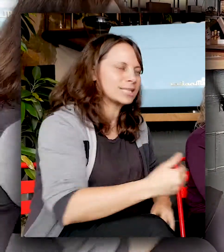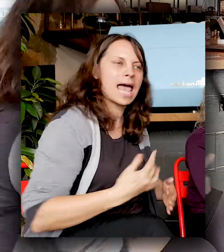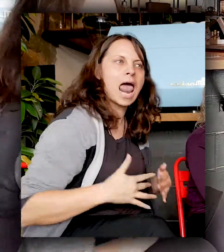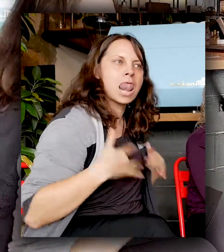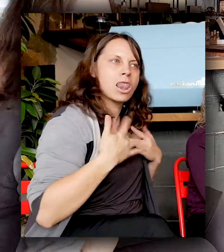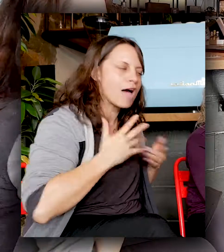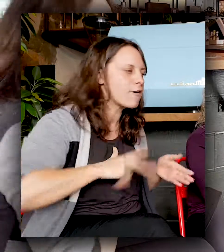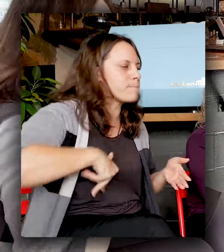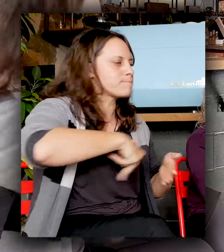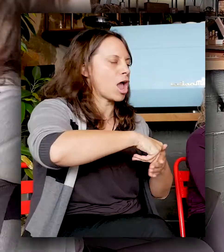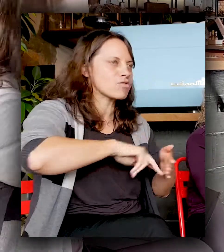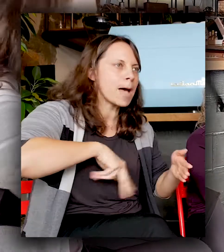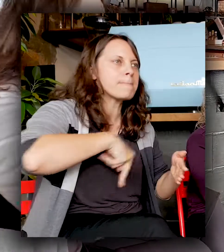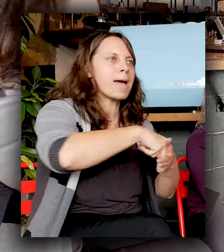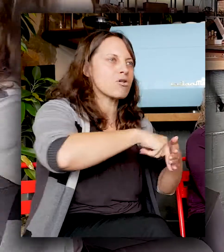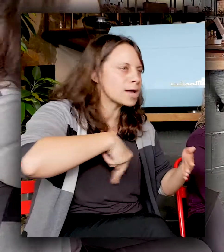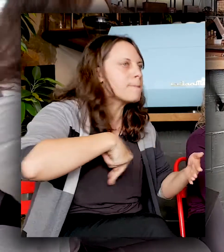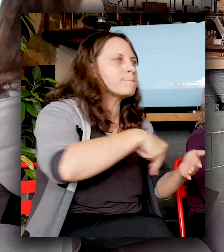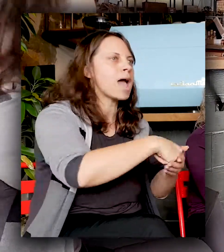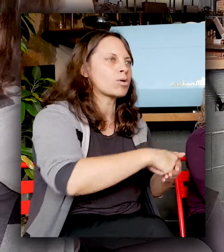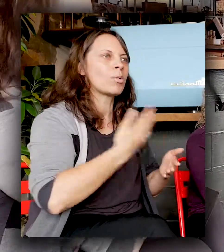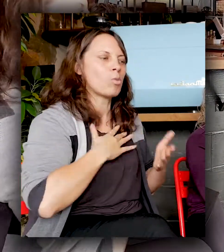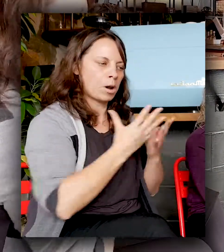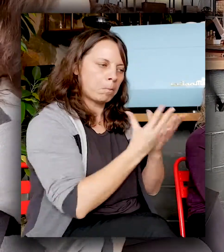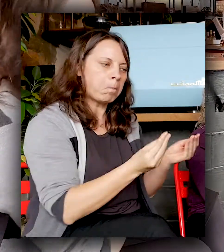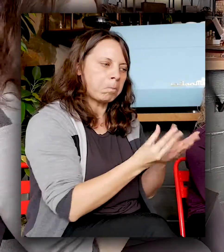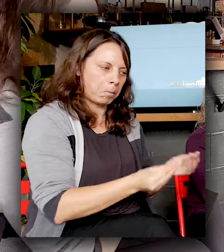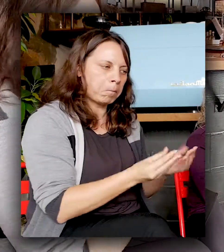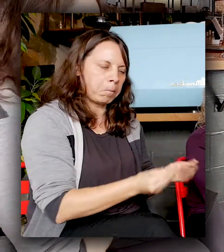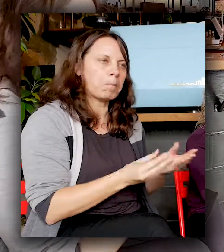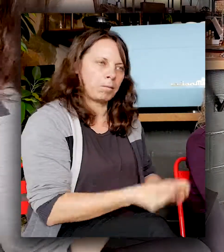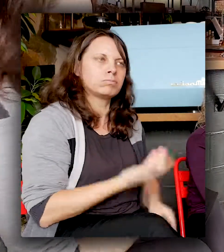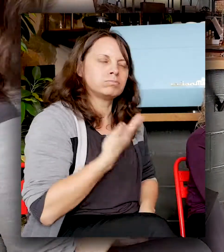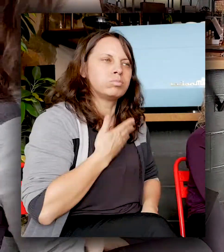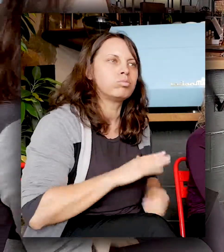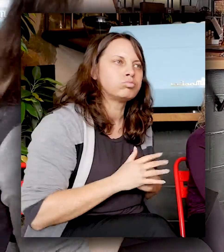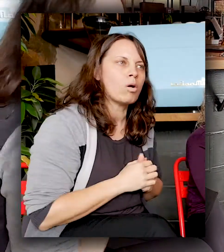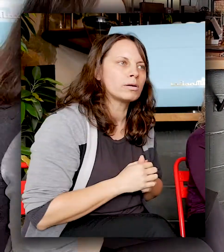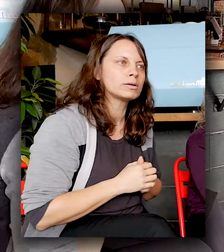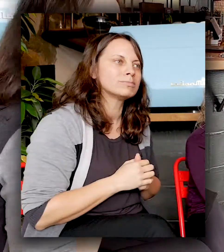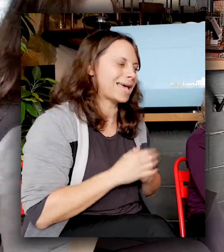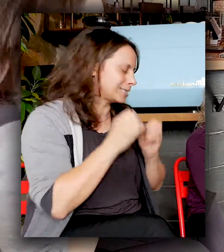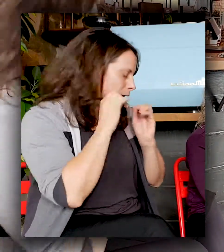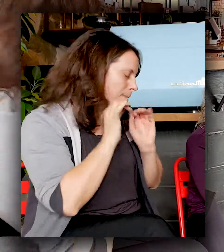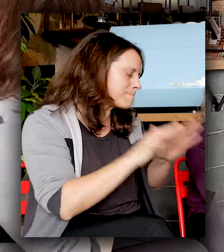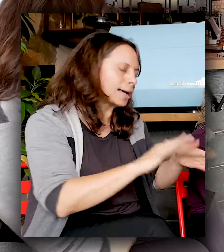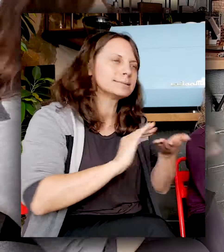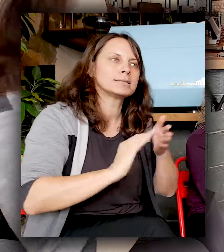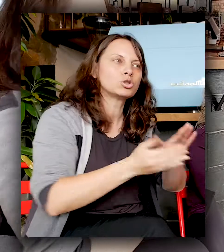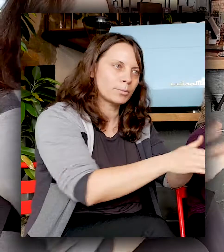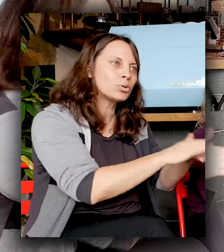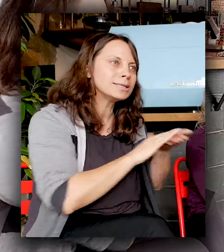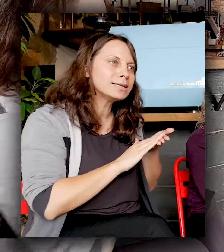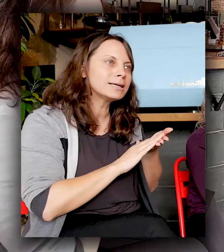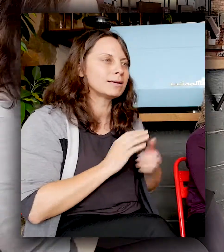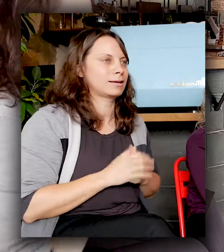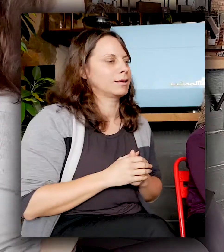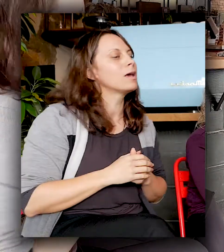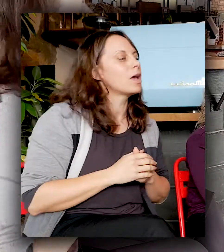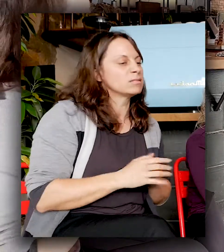of that. And we just want to find solutions to them. And, yeah, because it's an amazing community. Yes. I think, you know, anyone who sort of dabbles in